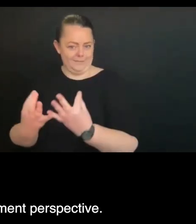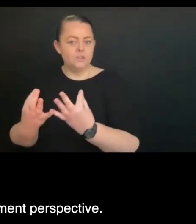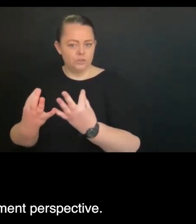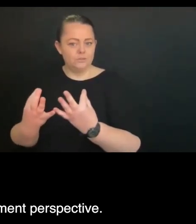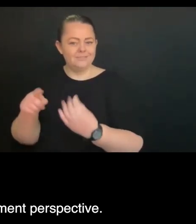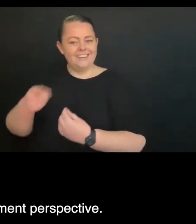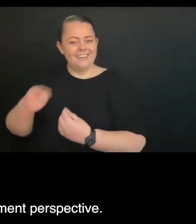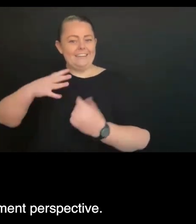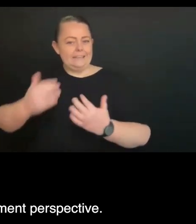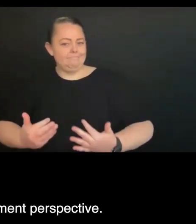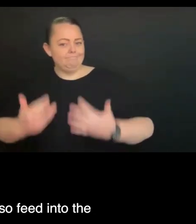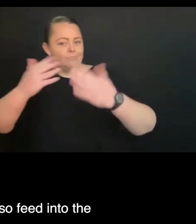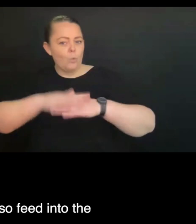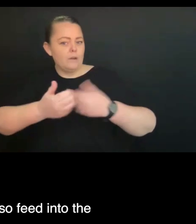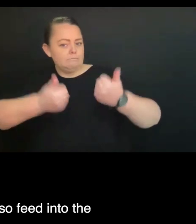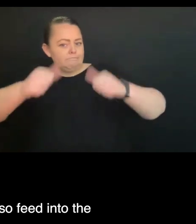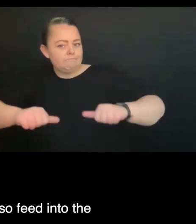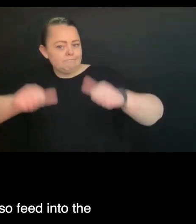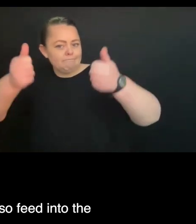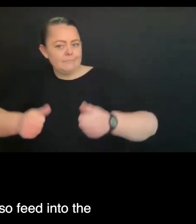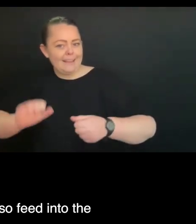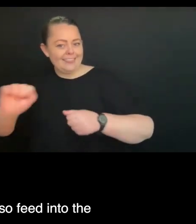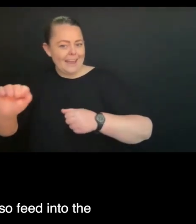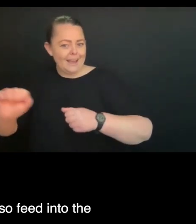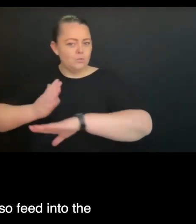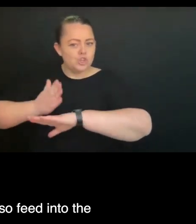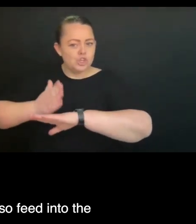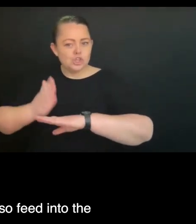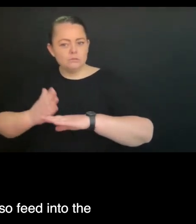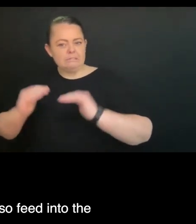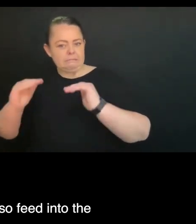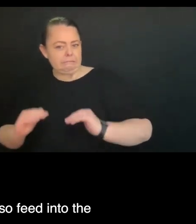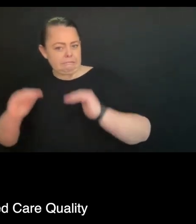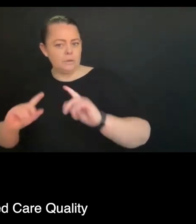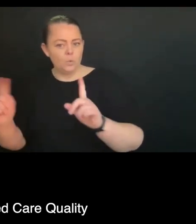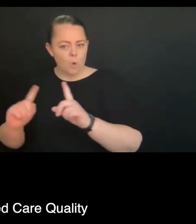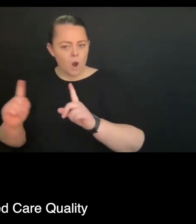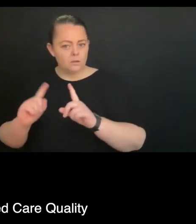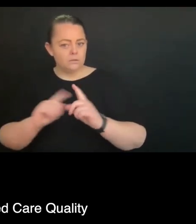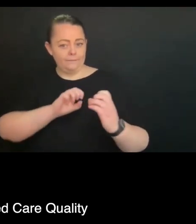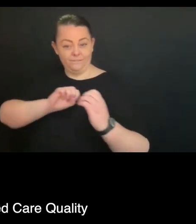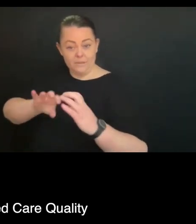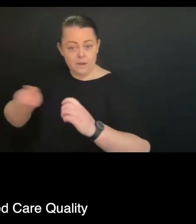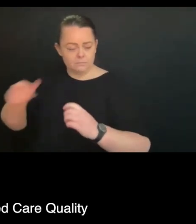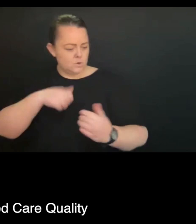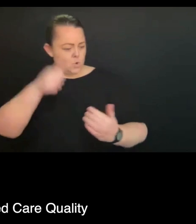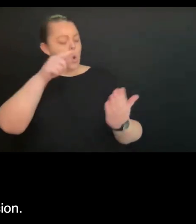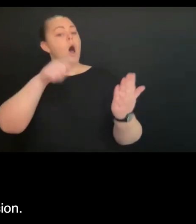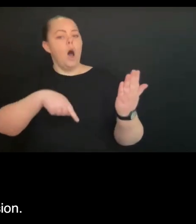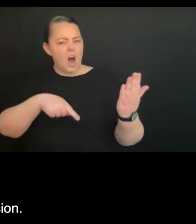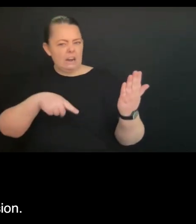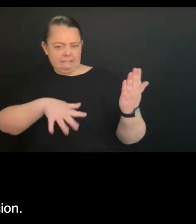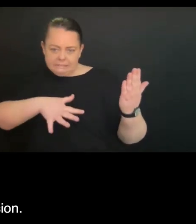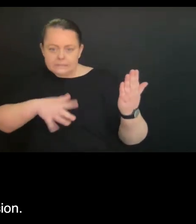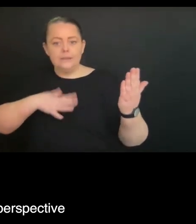continuous improvement perspective. But again, that information will also feed into the regulatory processes of the Aged Care Quality and